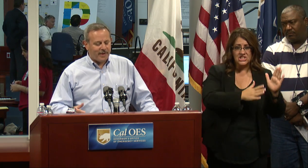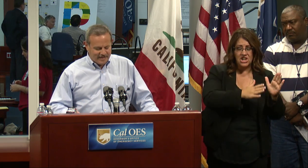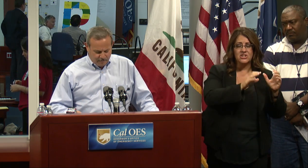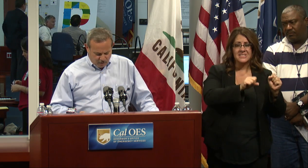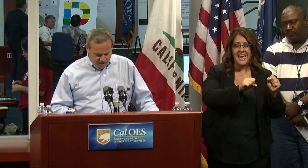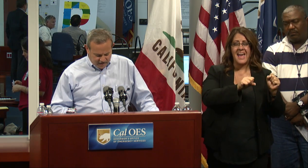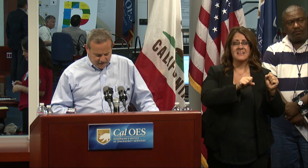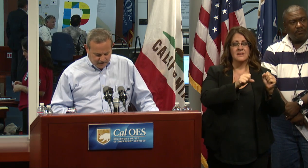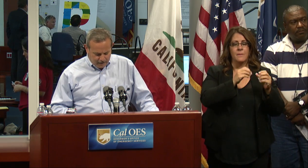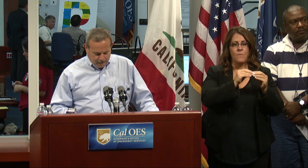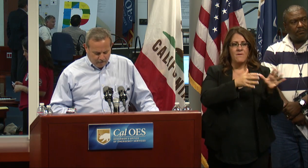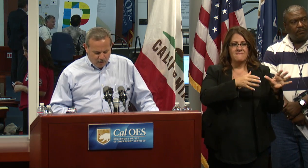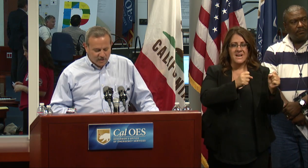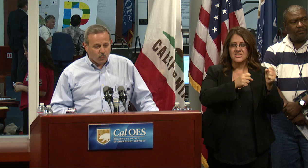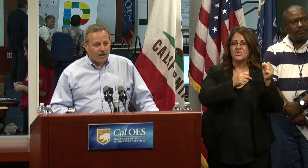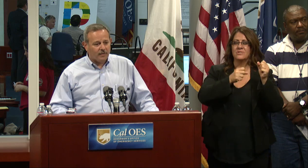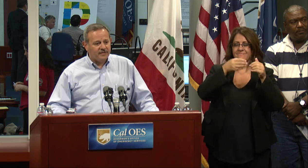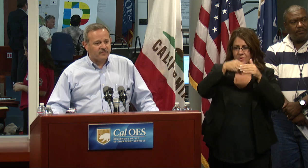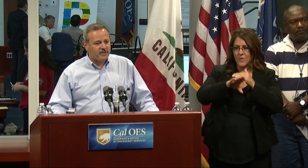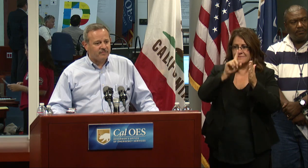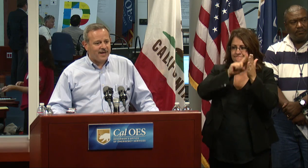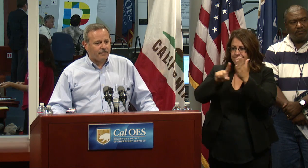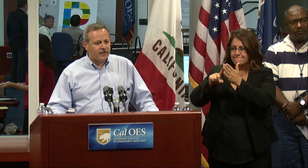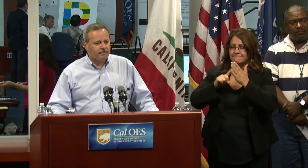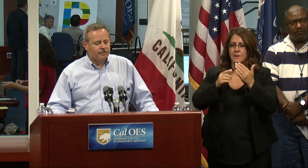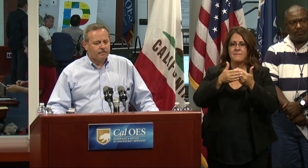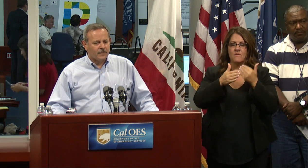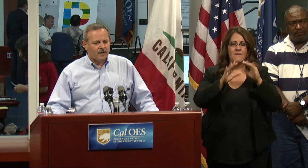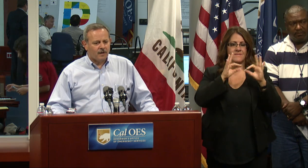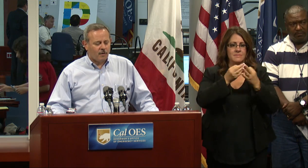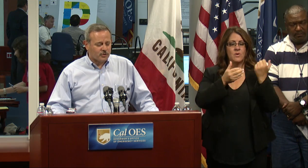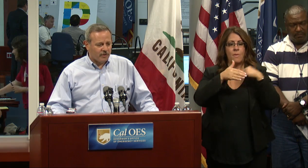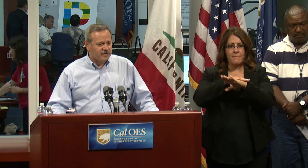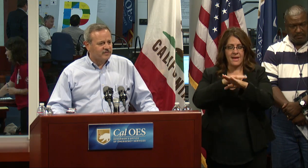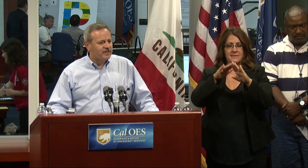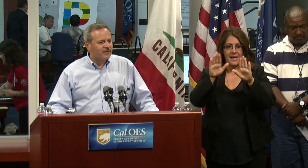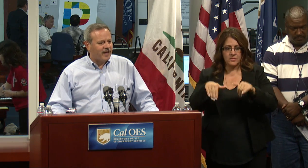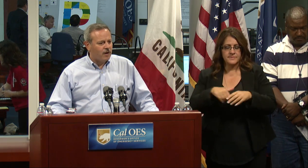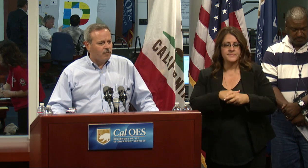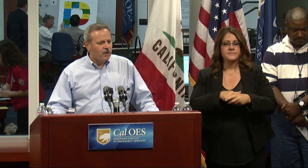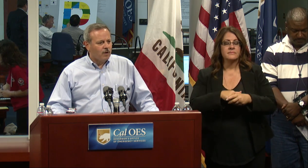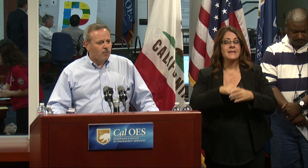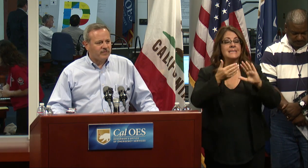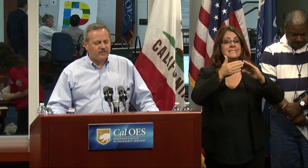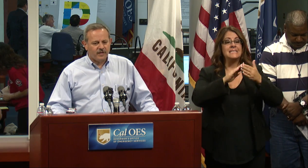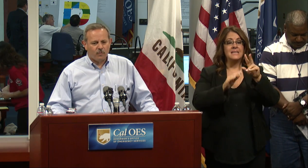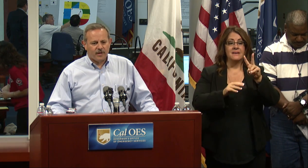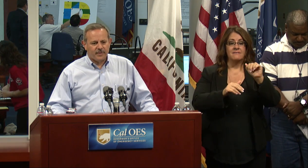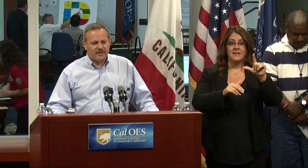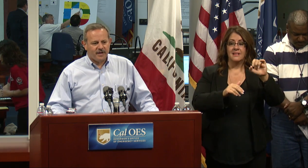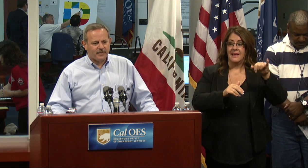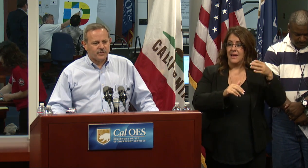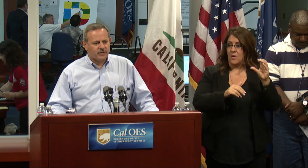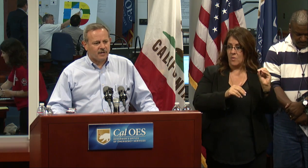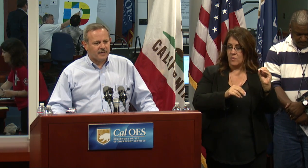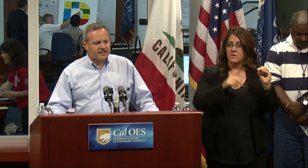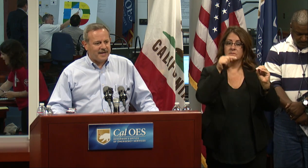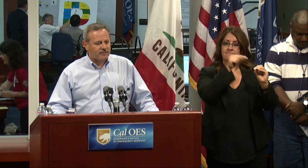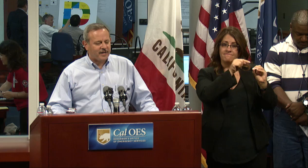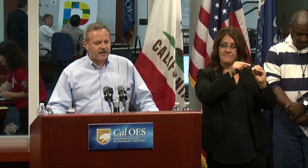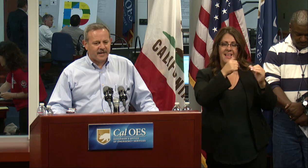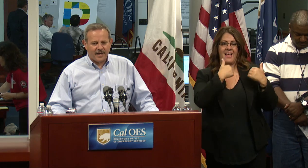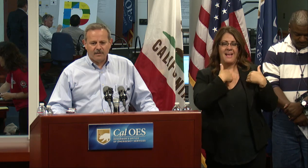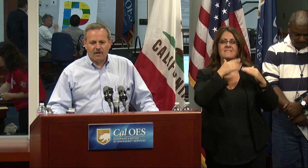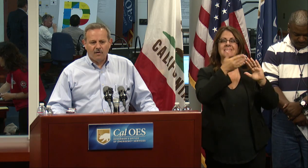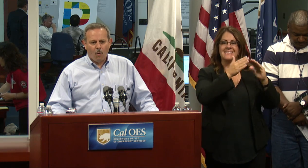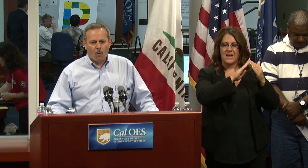accelerate that process. As well, in the city of Napa, I'm sorry, in the city of Vallejo, we've seen quite a bit of damage in